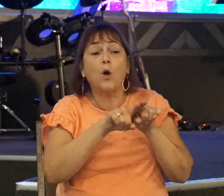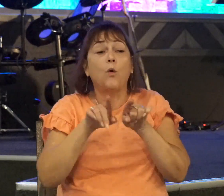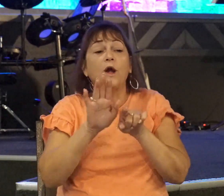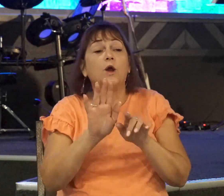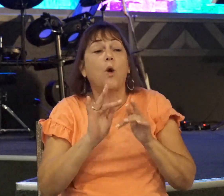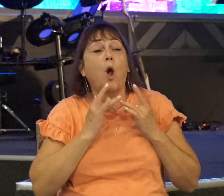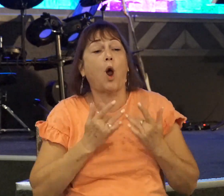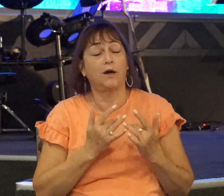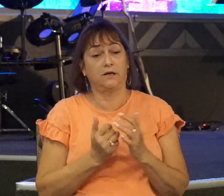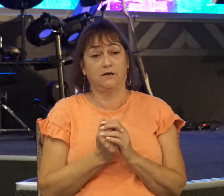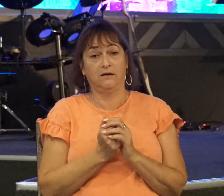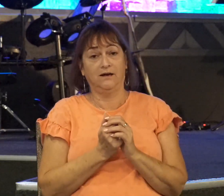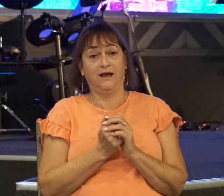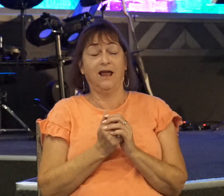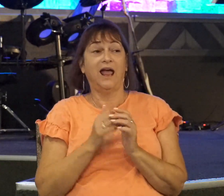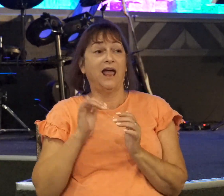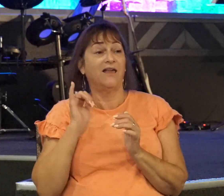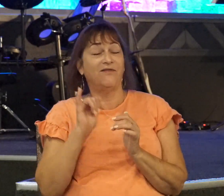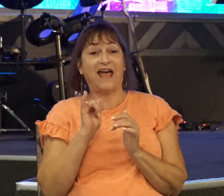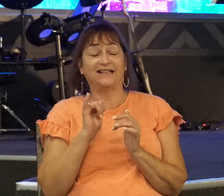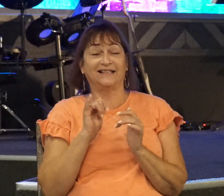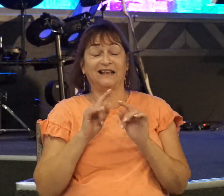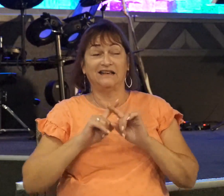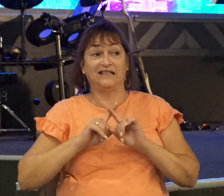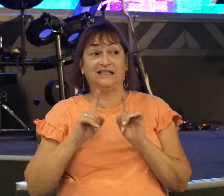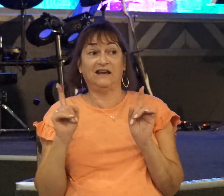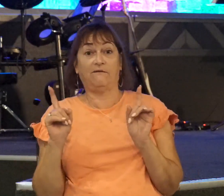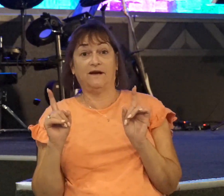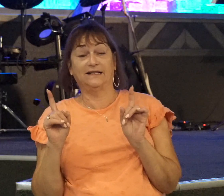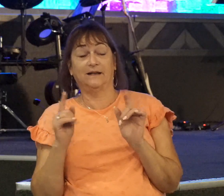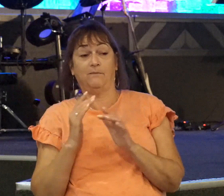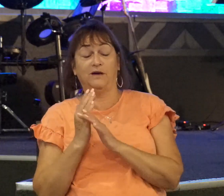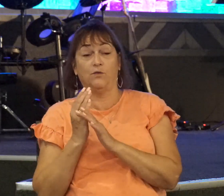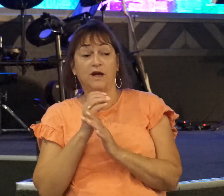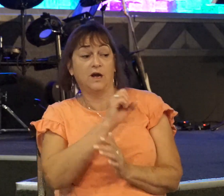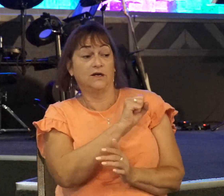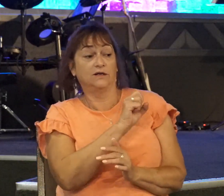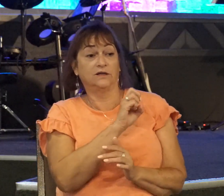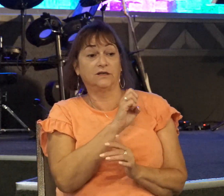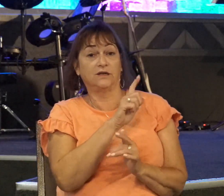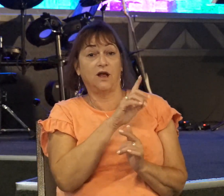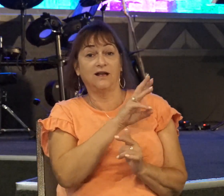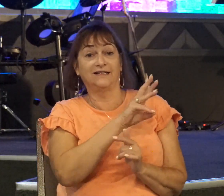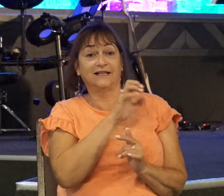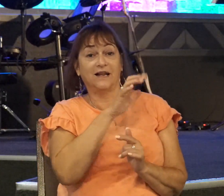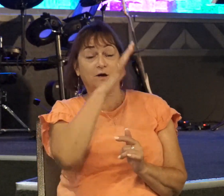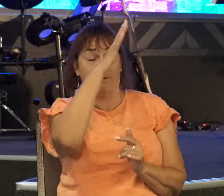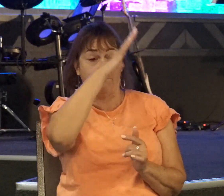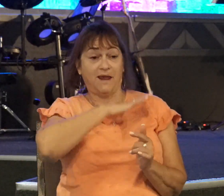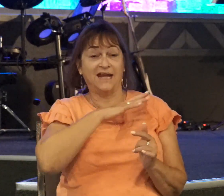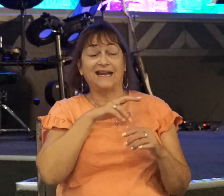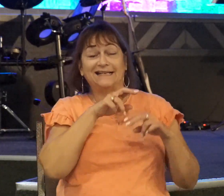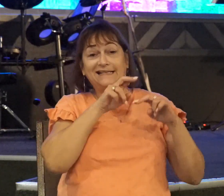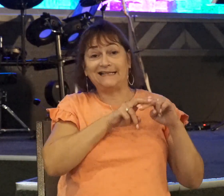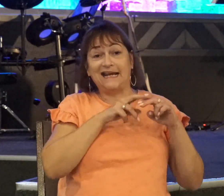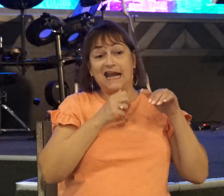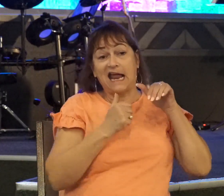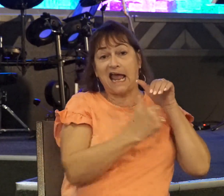Now, that is quite a difference between Saul and his 600 men sitting, hiding, and trembling.